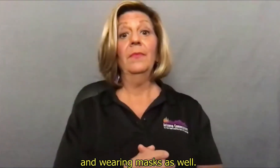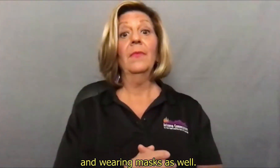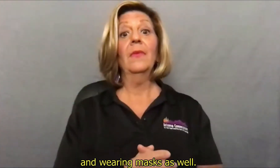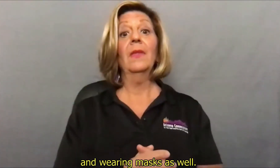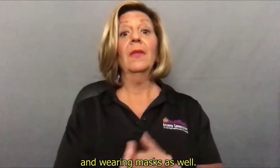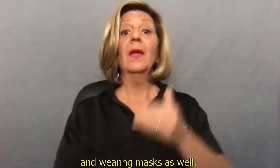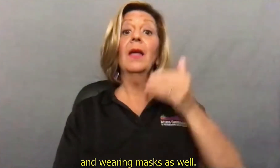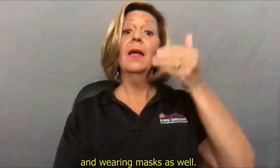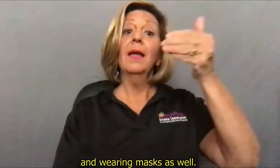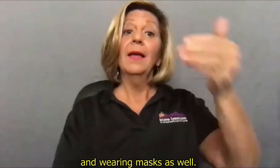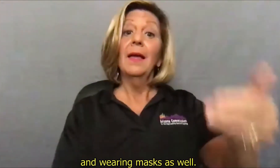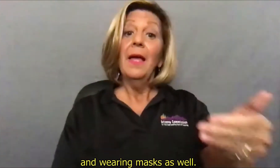as well.